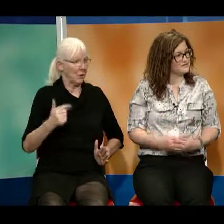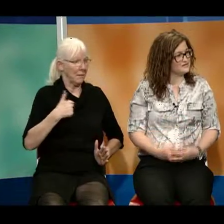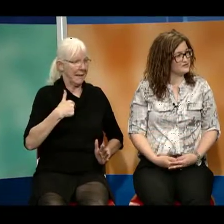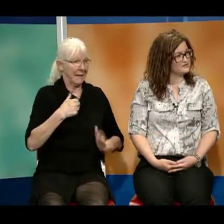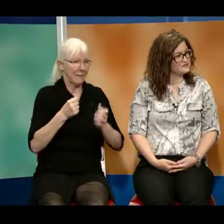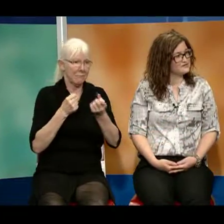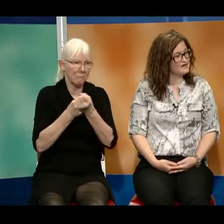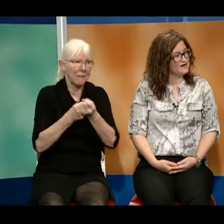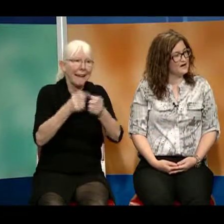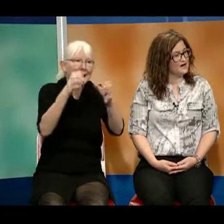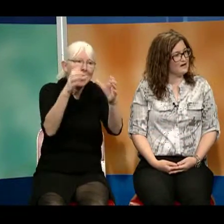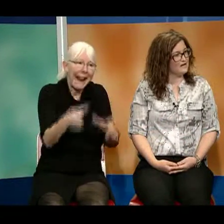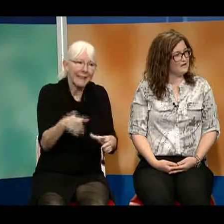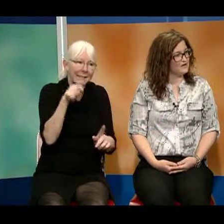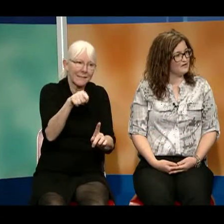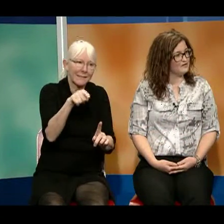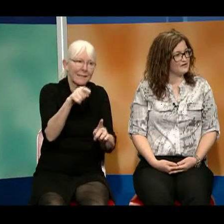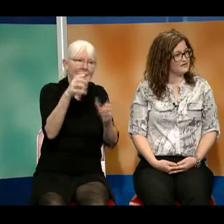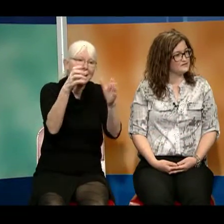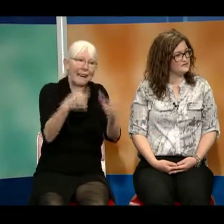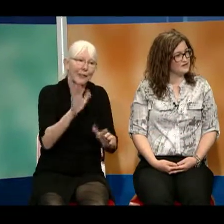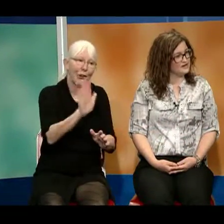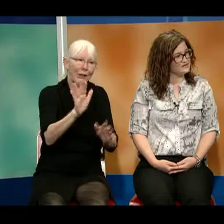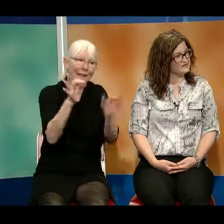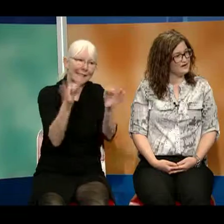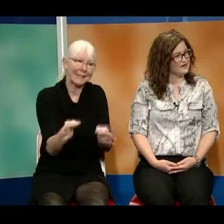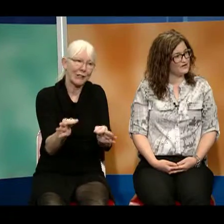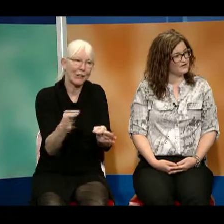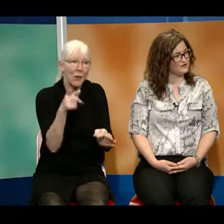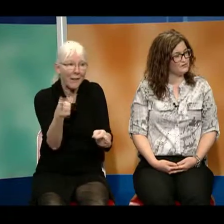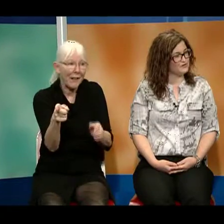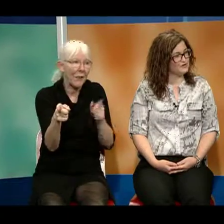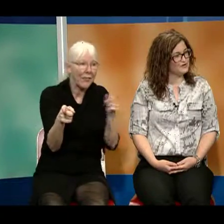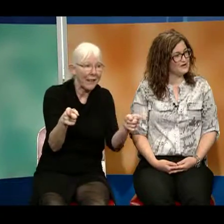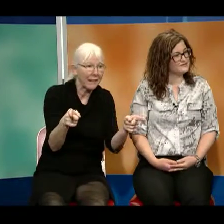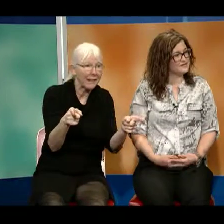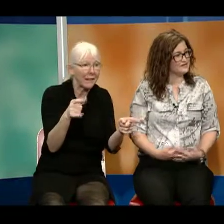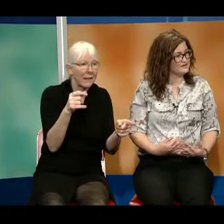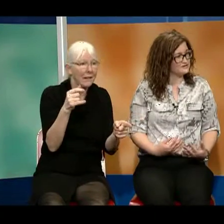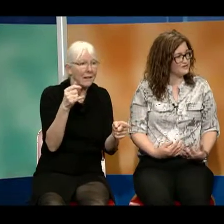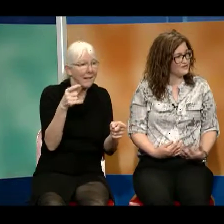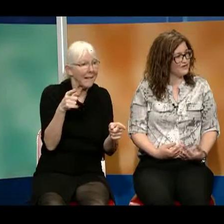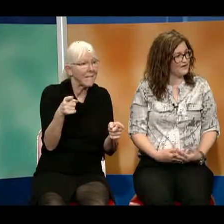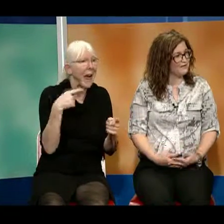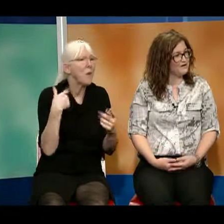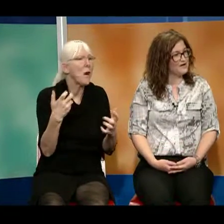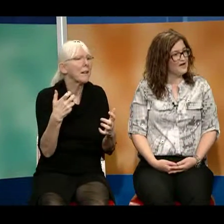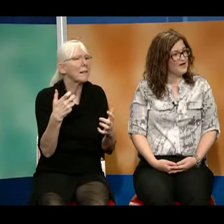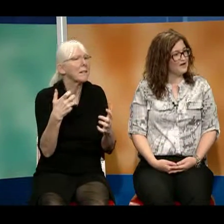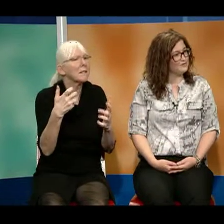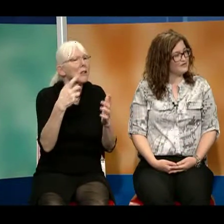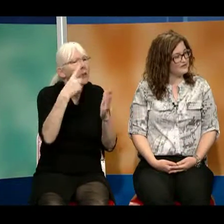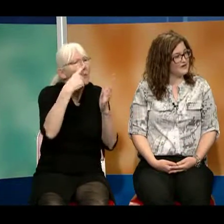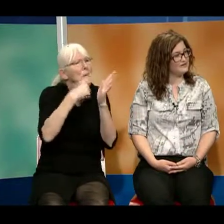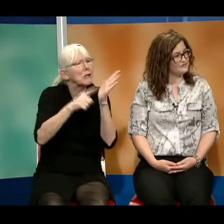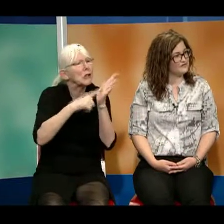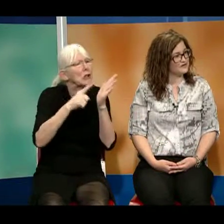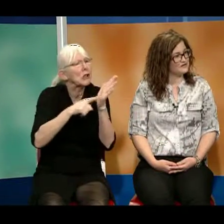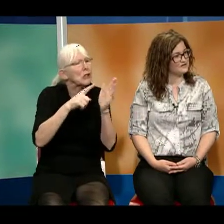decisions. If they would like to look into having a cochlear implant, I can support them and provide information.